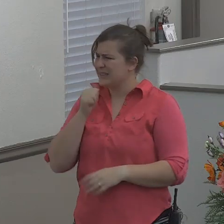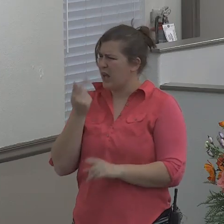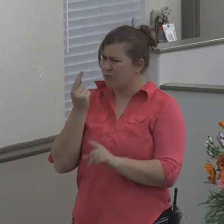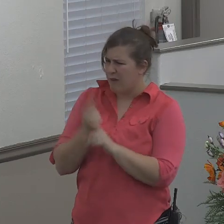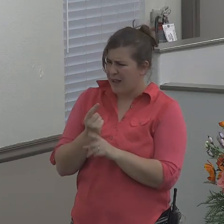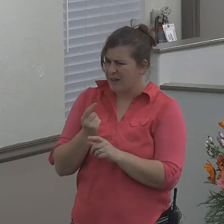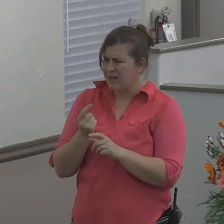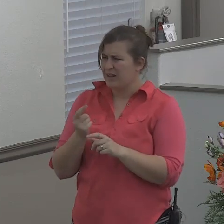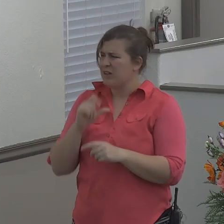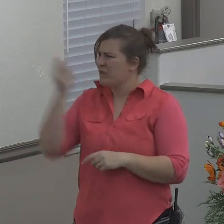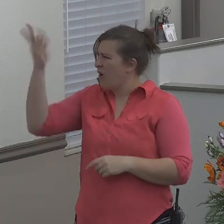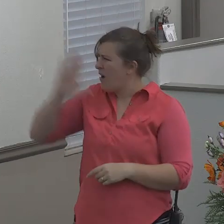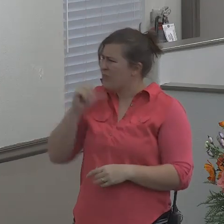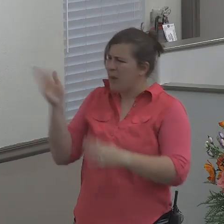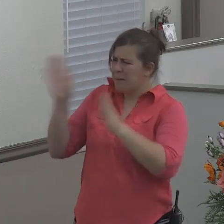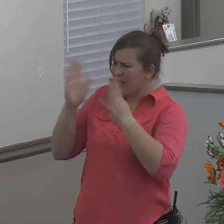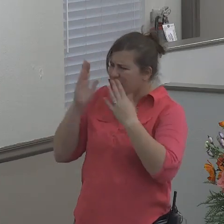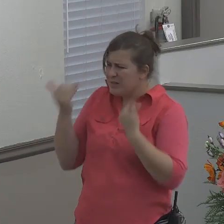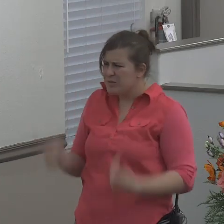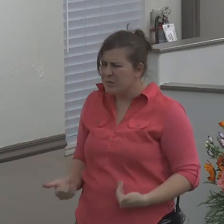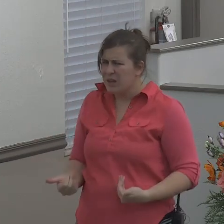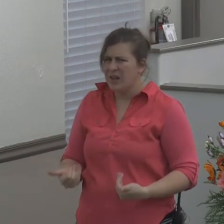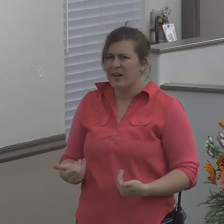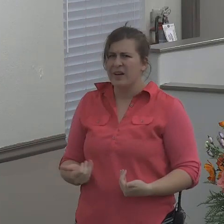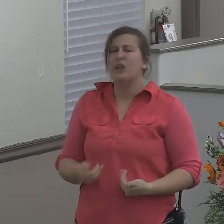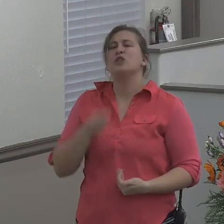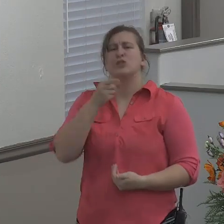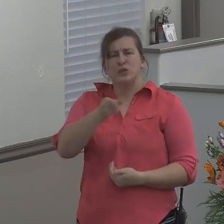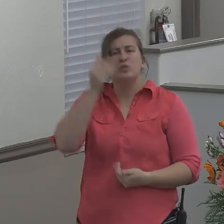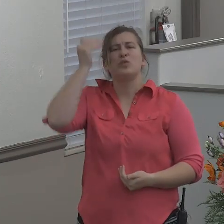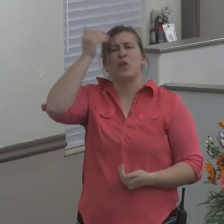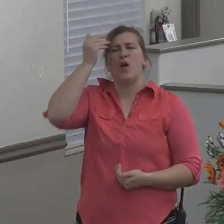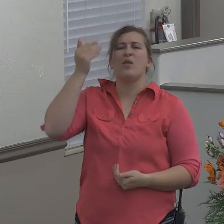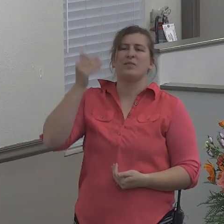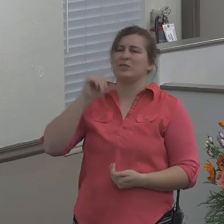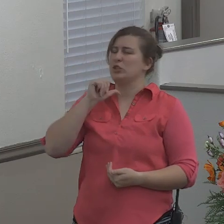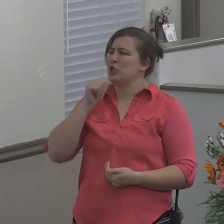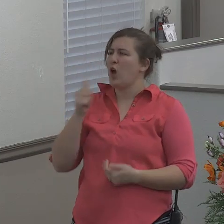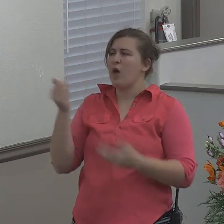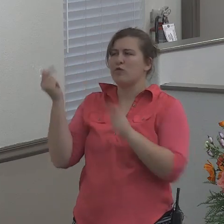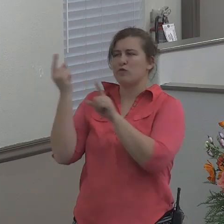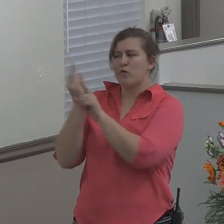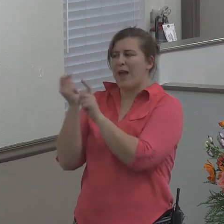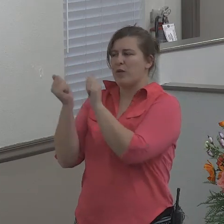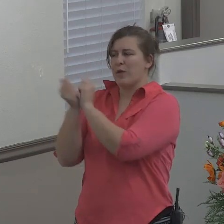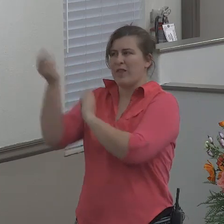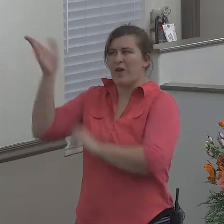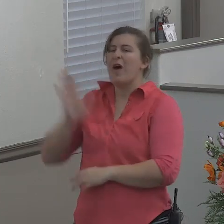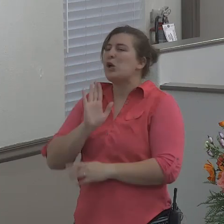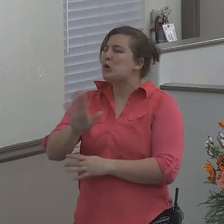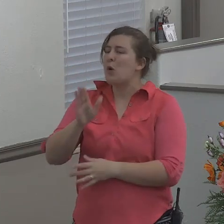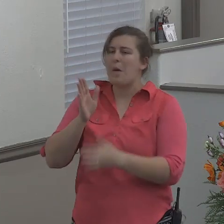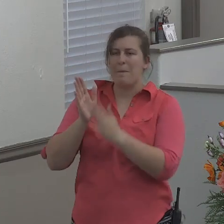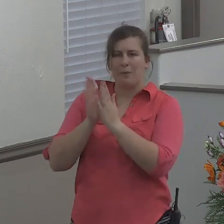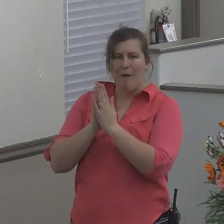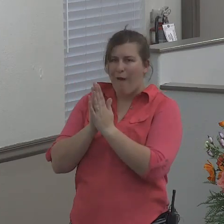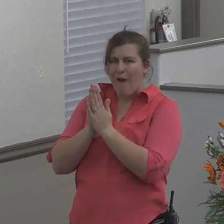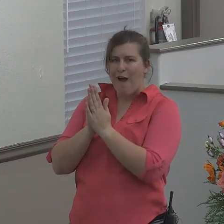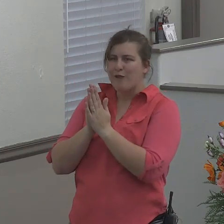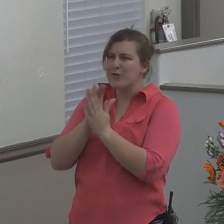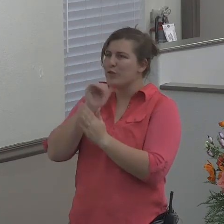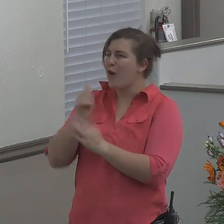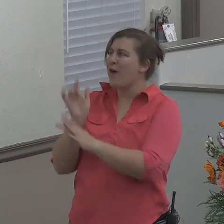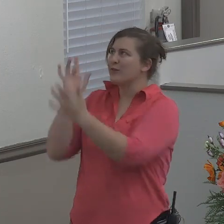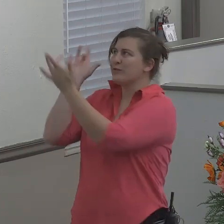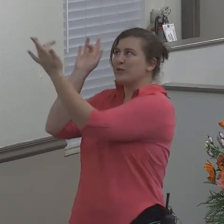not being heard by God. You know you're not right with God and you can tell that your prayers are not making it past the ceiling.